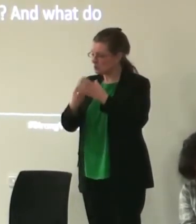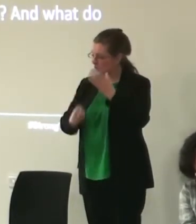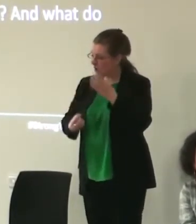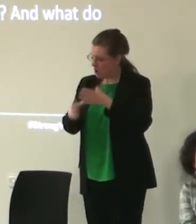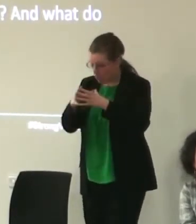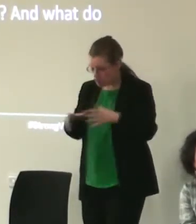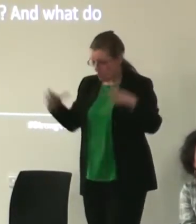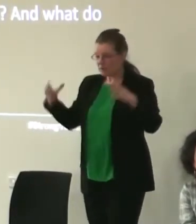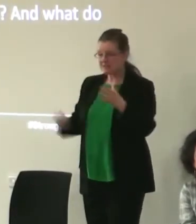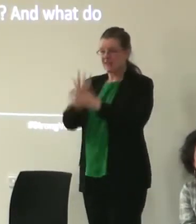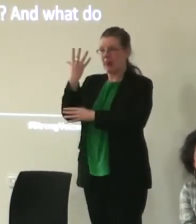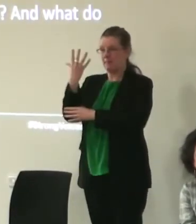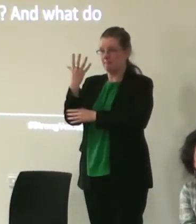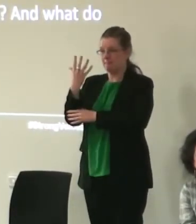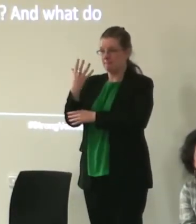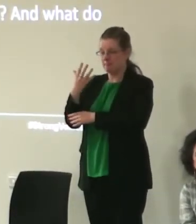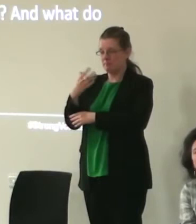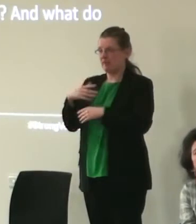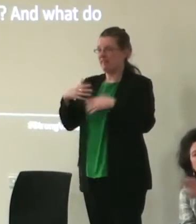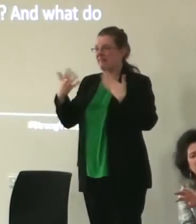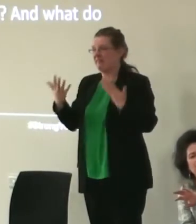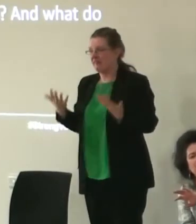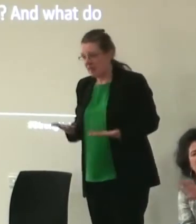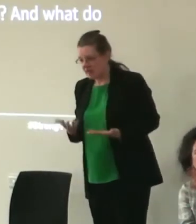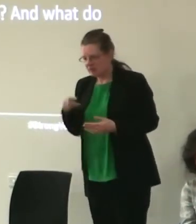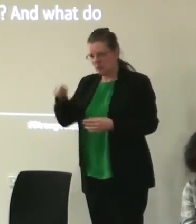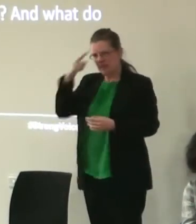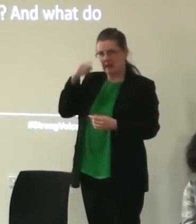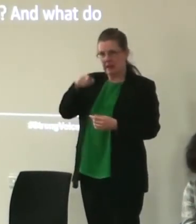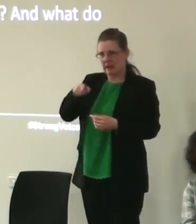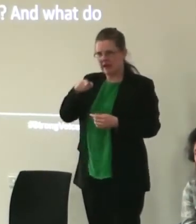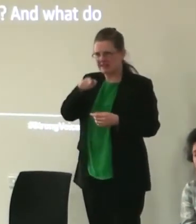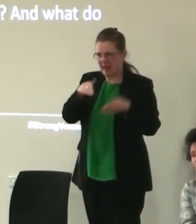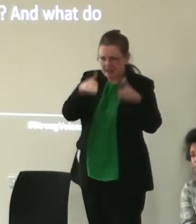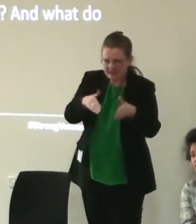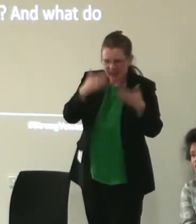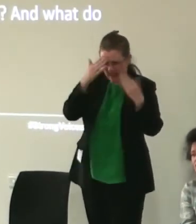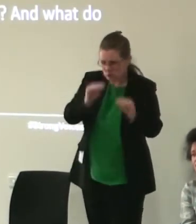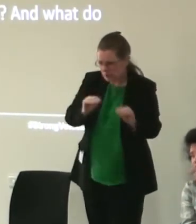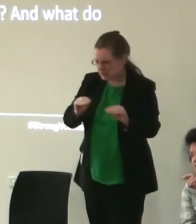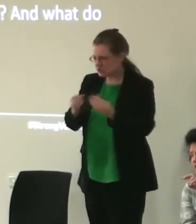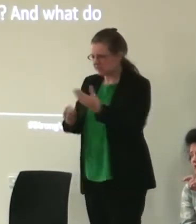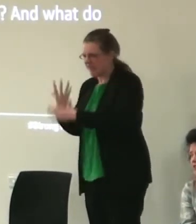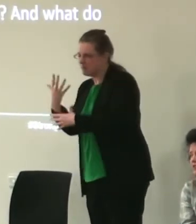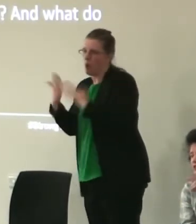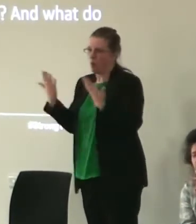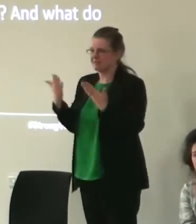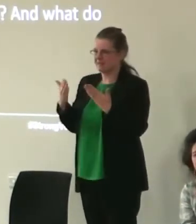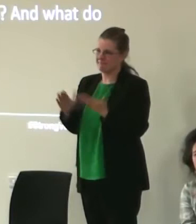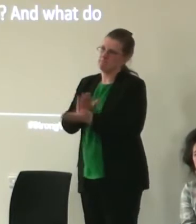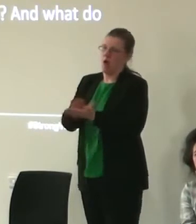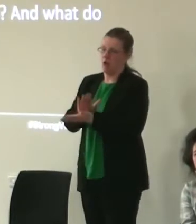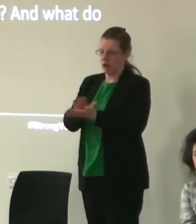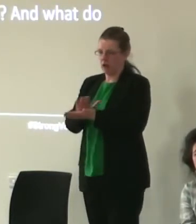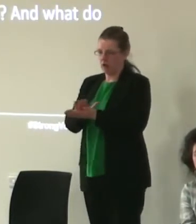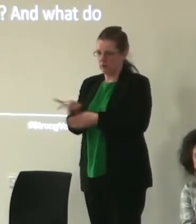and that then you get into the territory of is it educational is it developmental or is it quote just fun so we